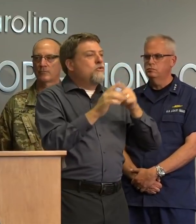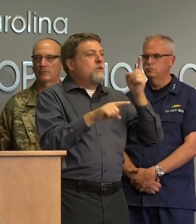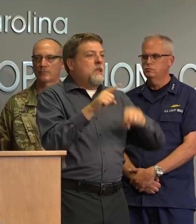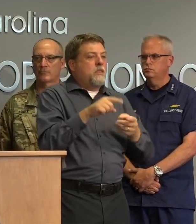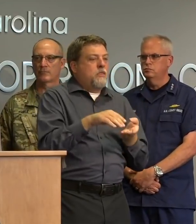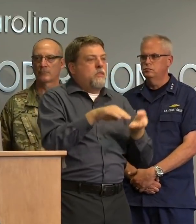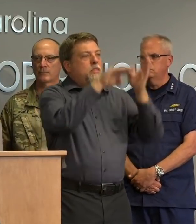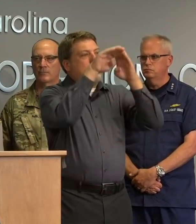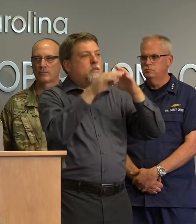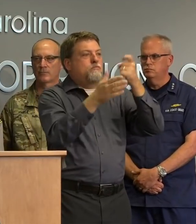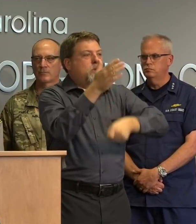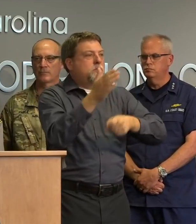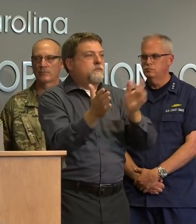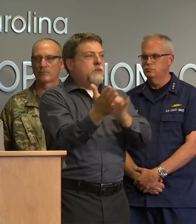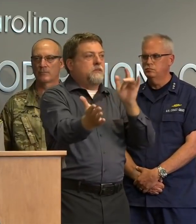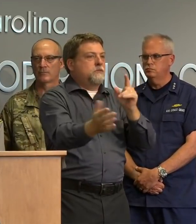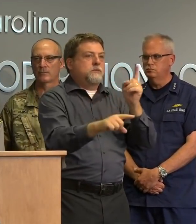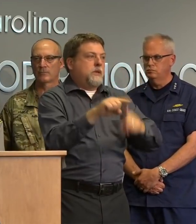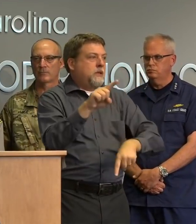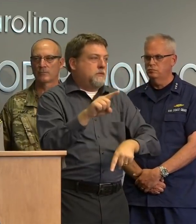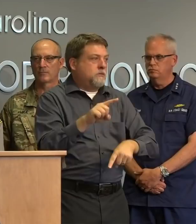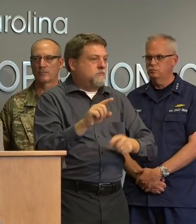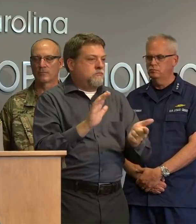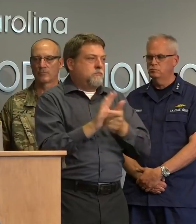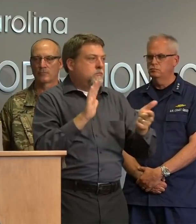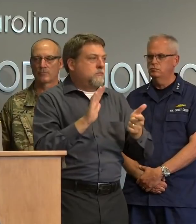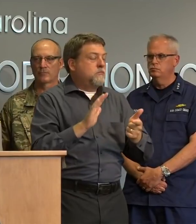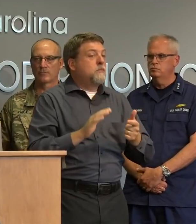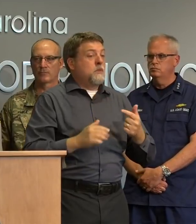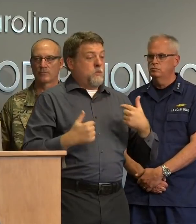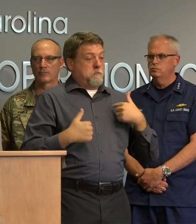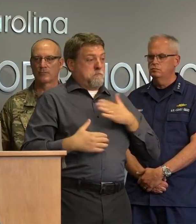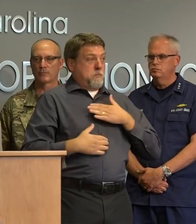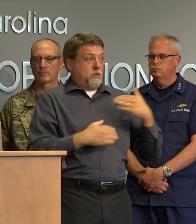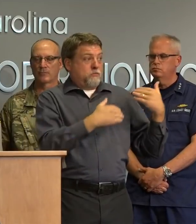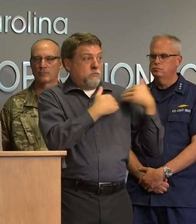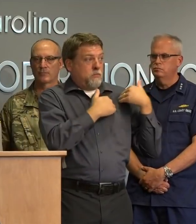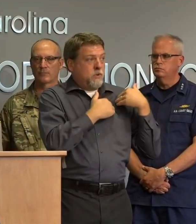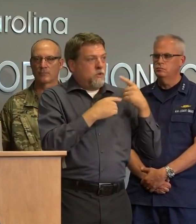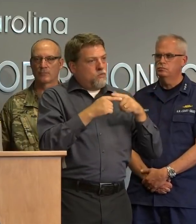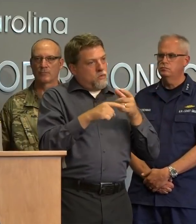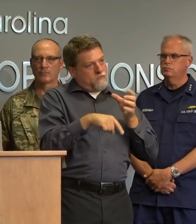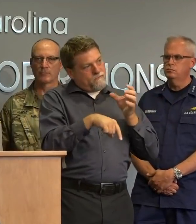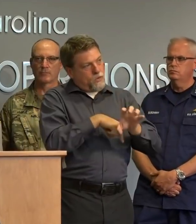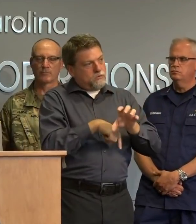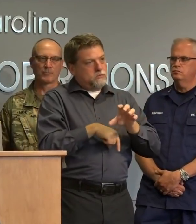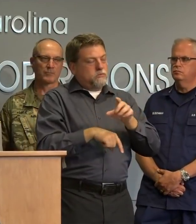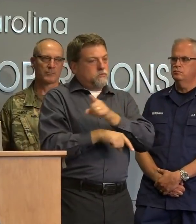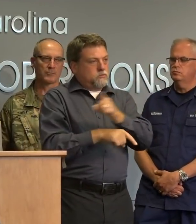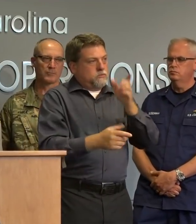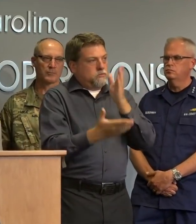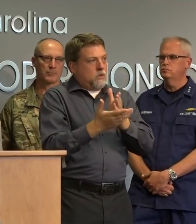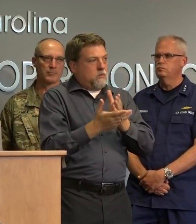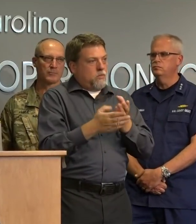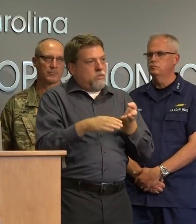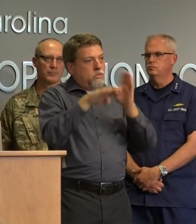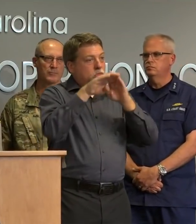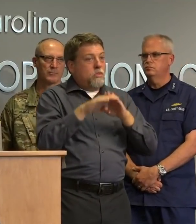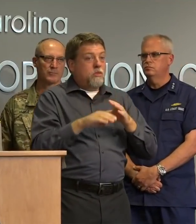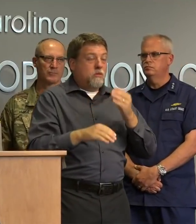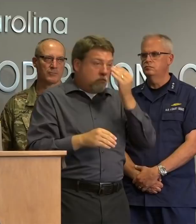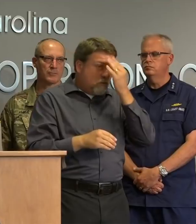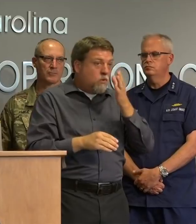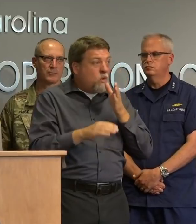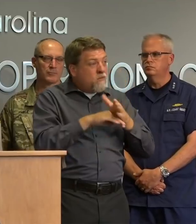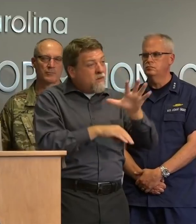and we are actively enforcing it we've received 500 complaints to date from people